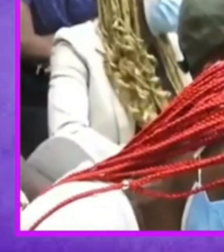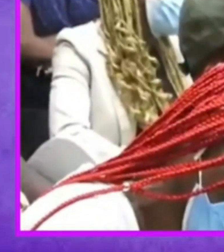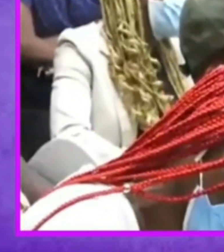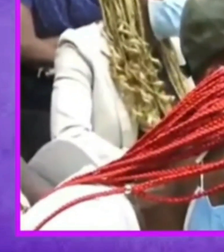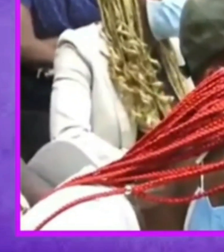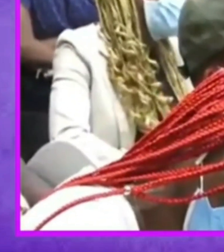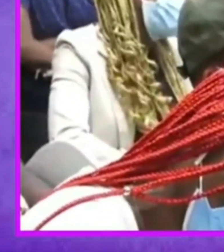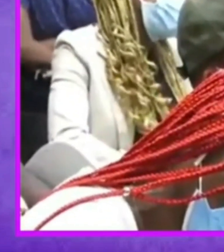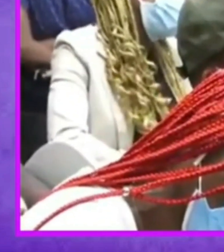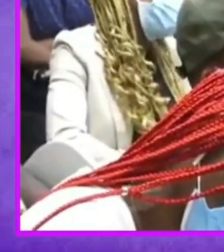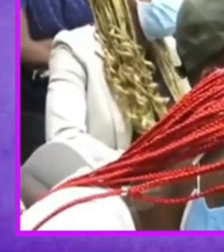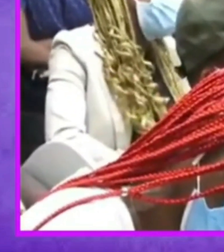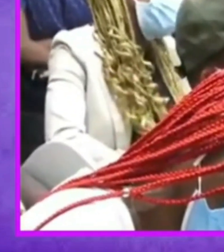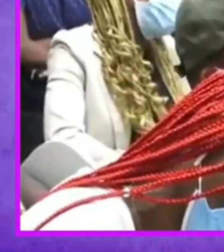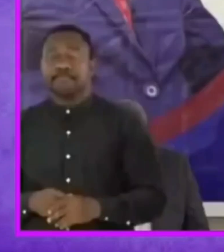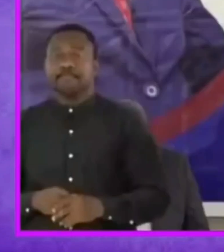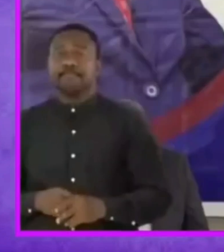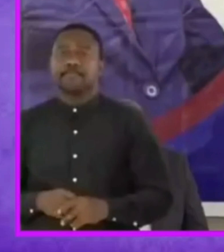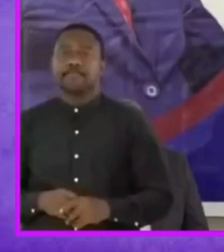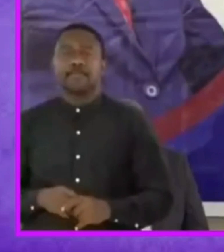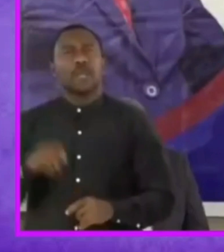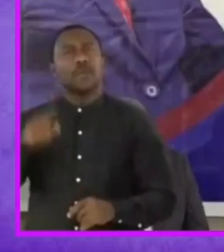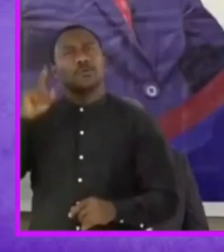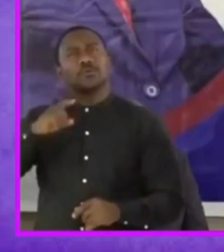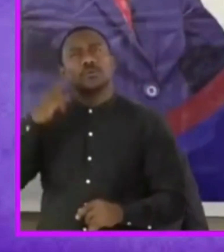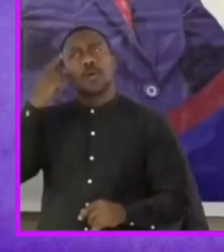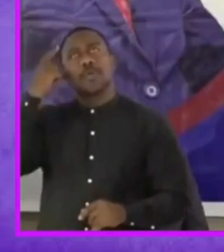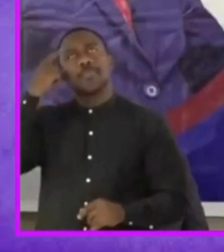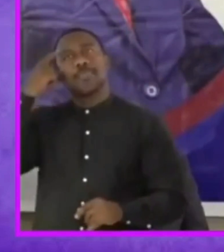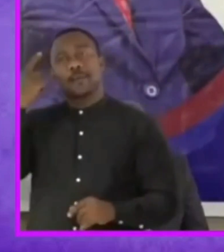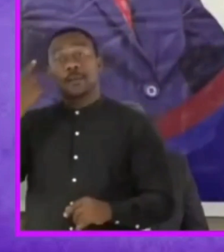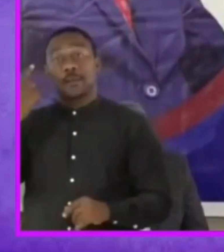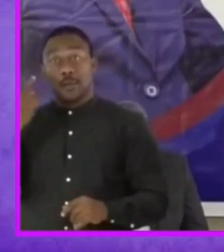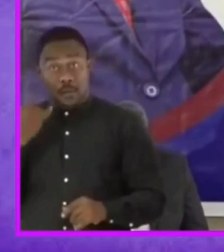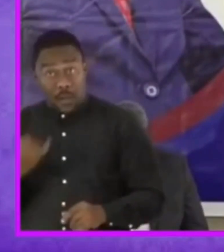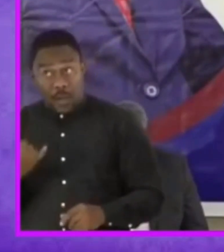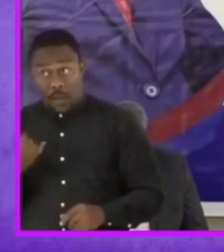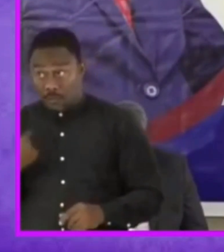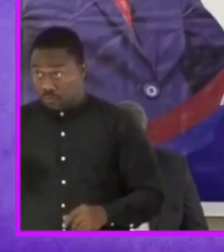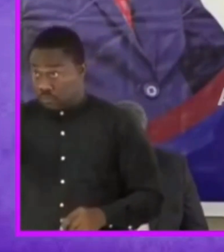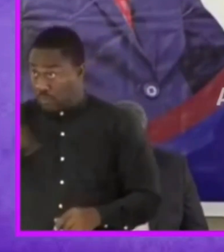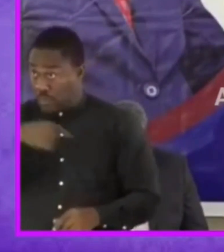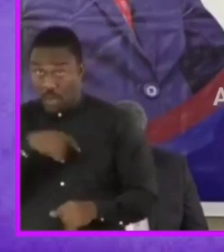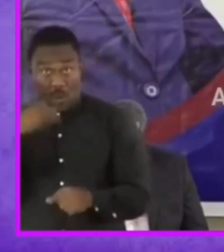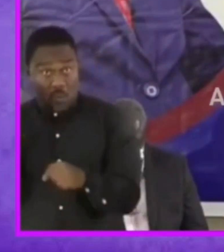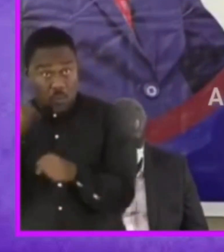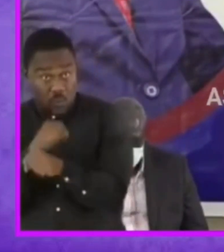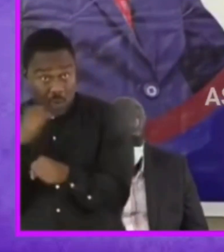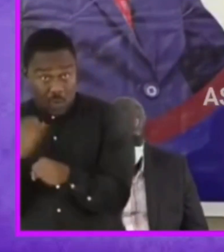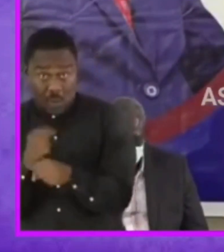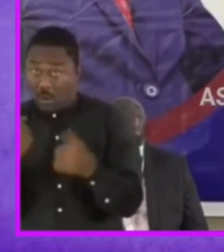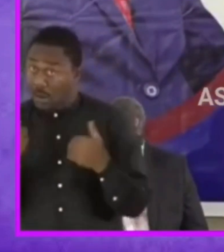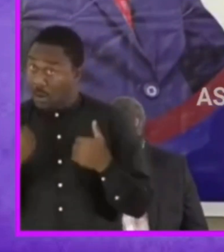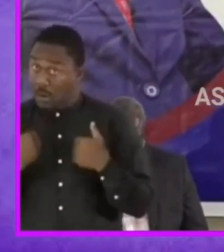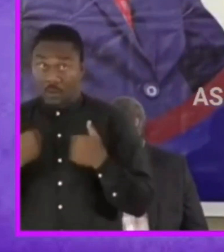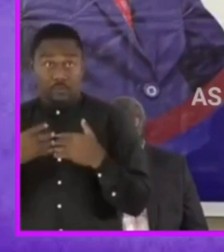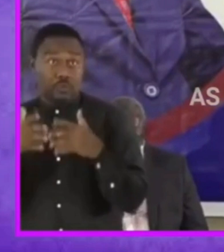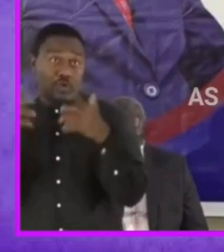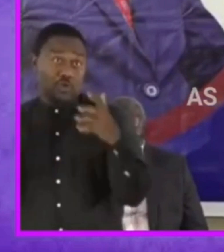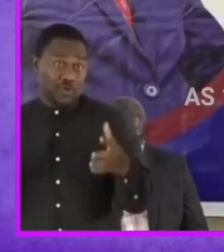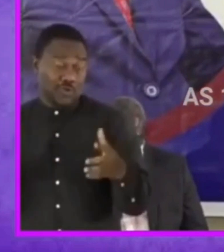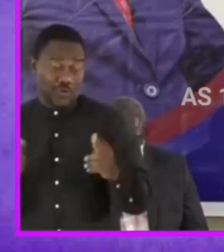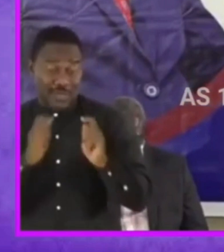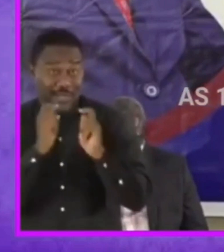disability so we need to all avert our minds to the fact that we have work to do and gifted and talented